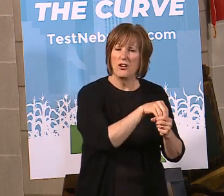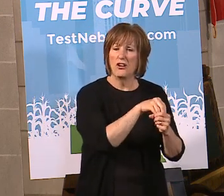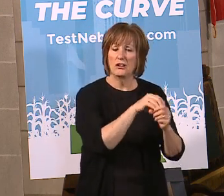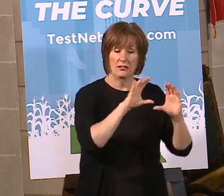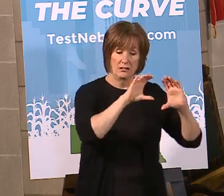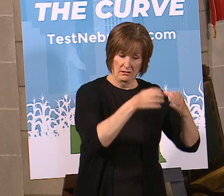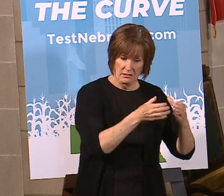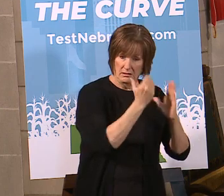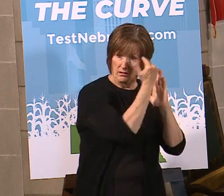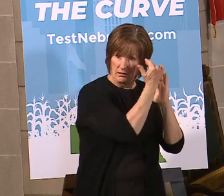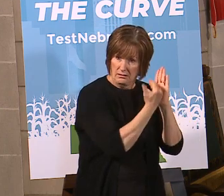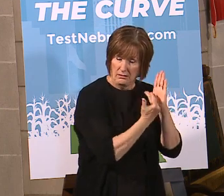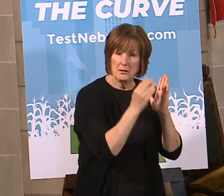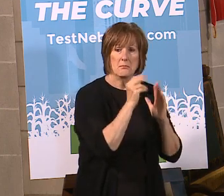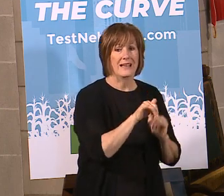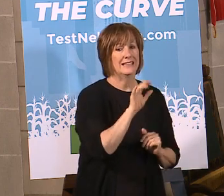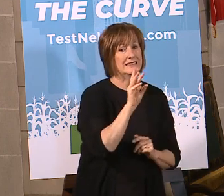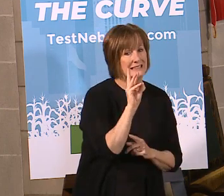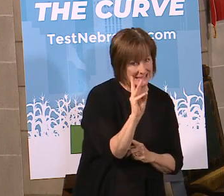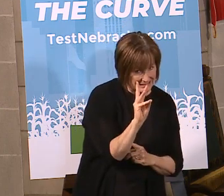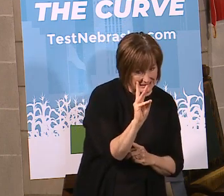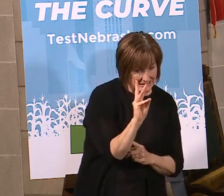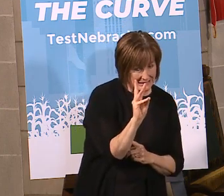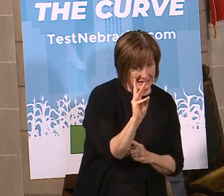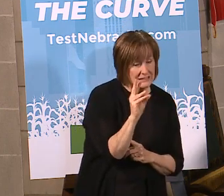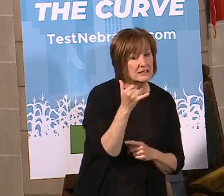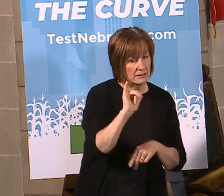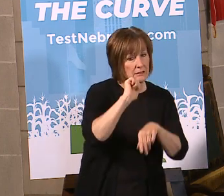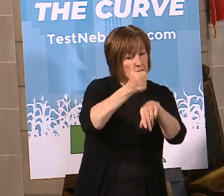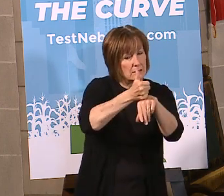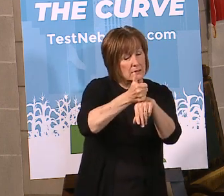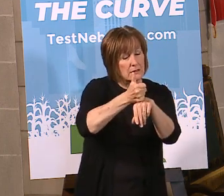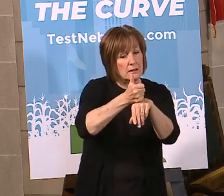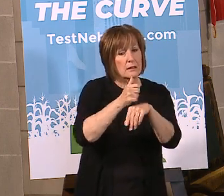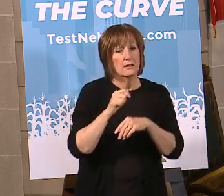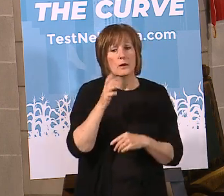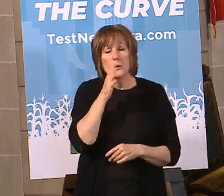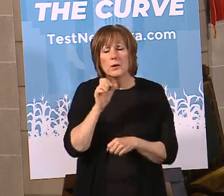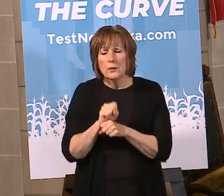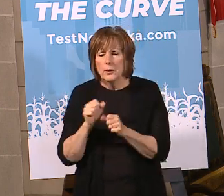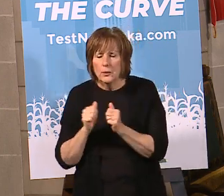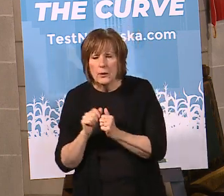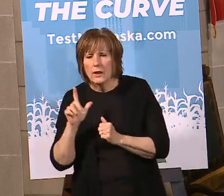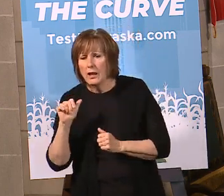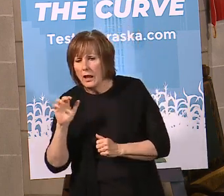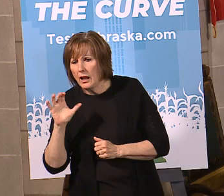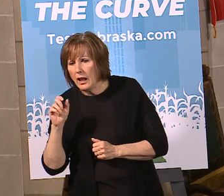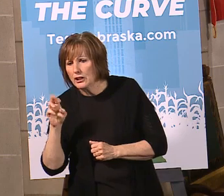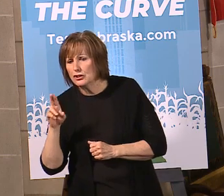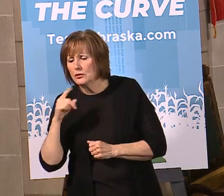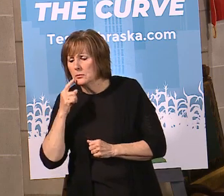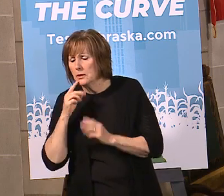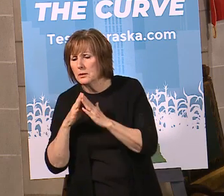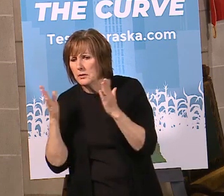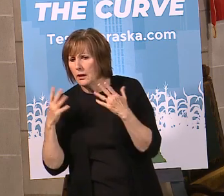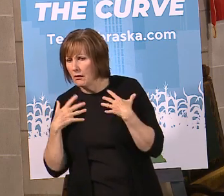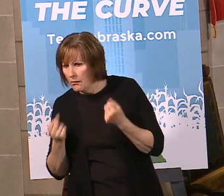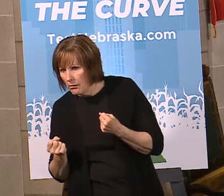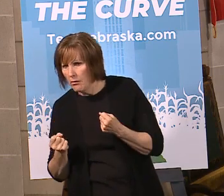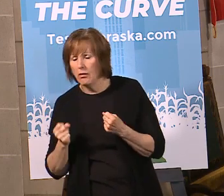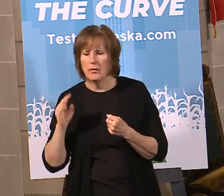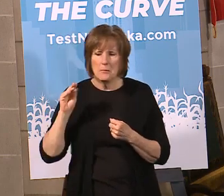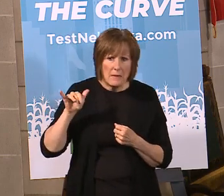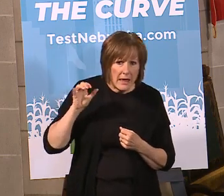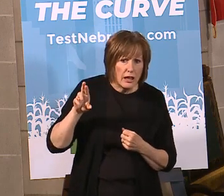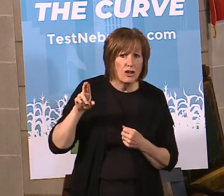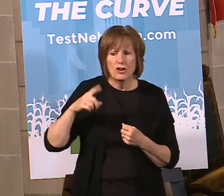that expire May 6th. That is still in place, and we'll be working with the Lancaster County public health officials and the mayor of Lincoln here to be able to determine on